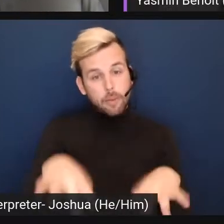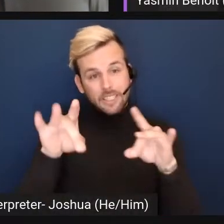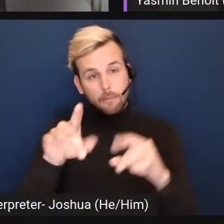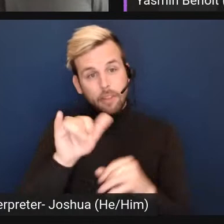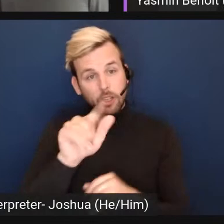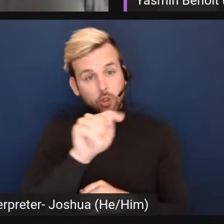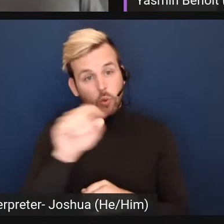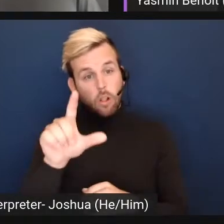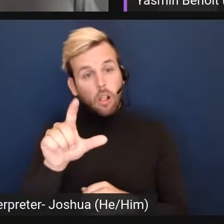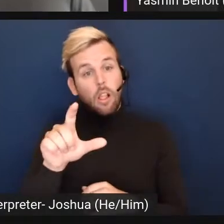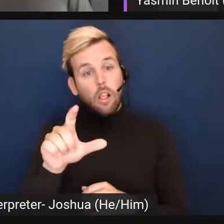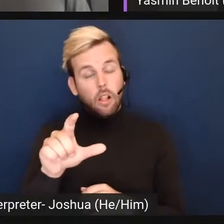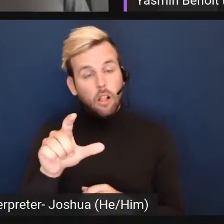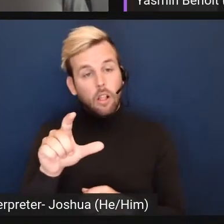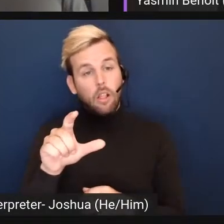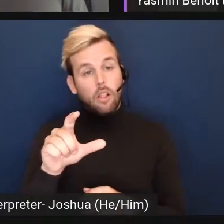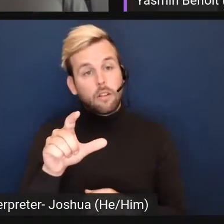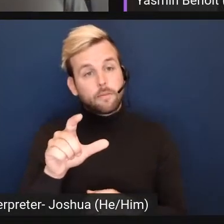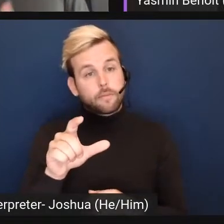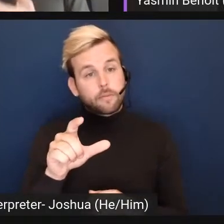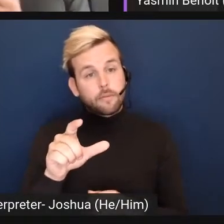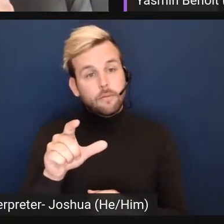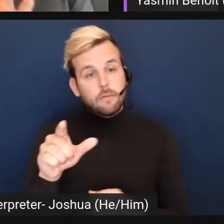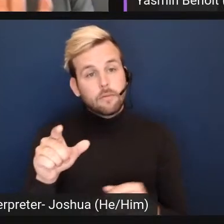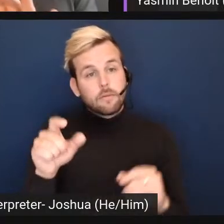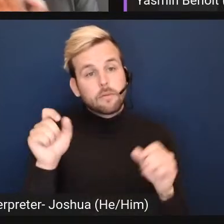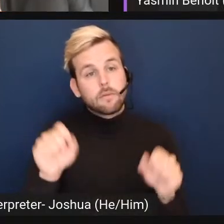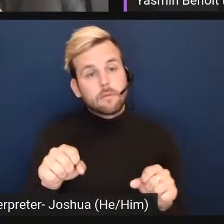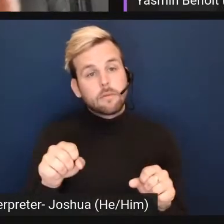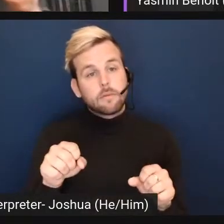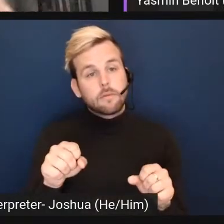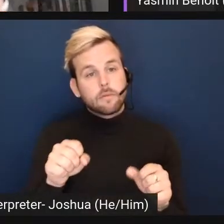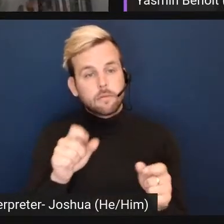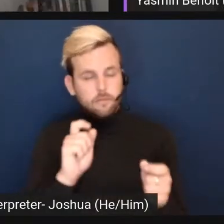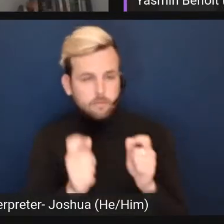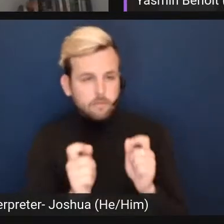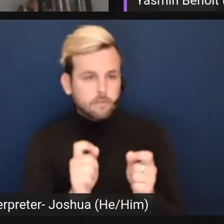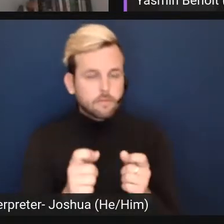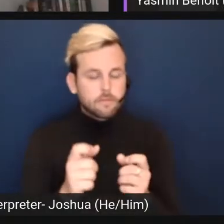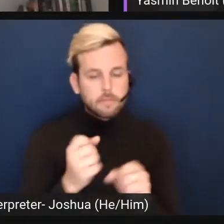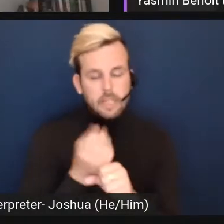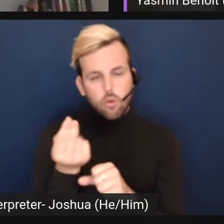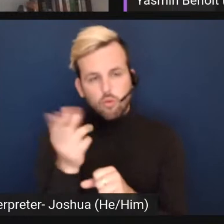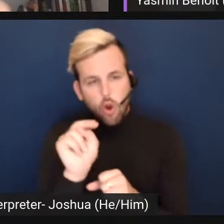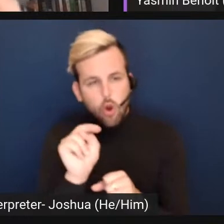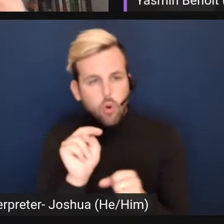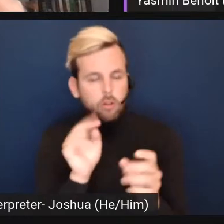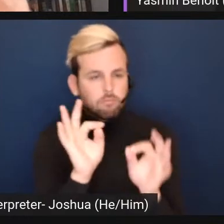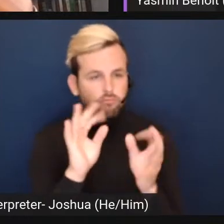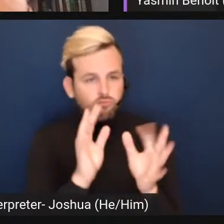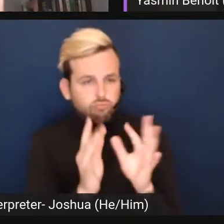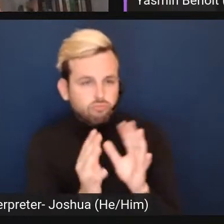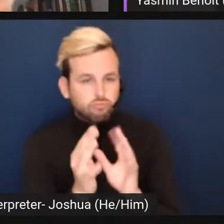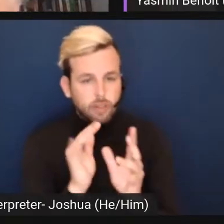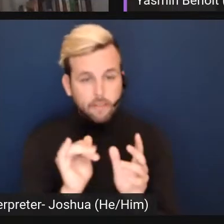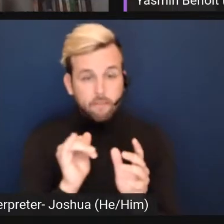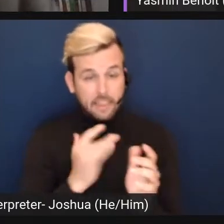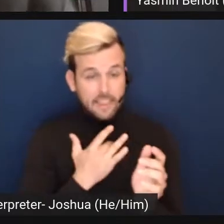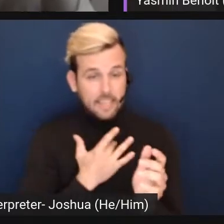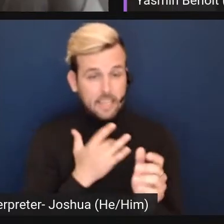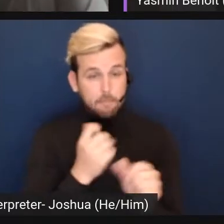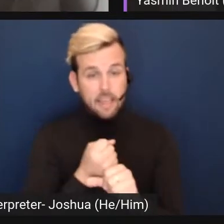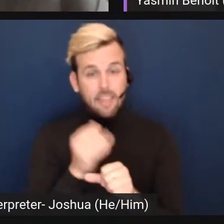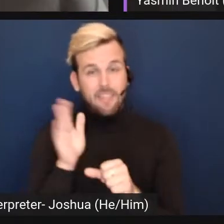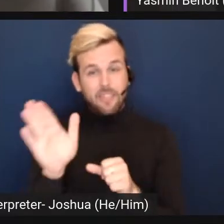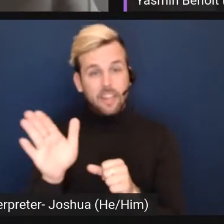they could sort of tweak it, define it, paint it their own fabulous colors, make their